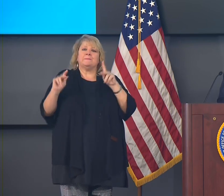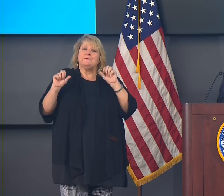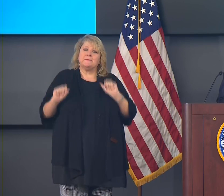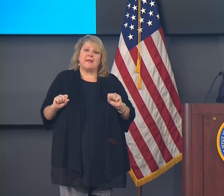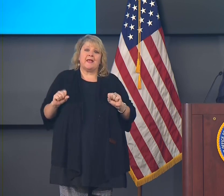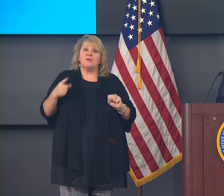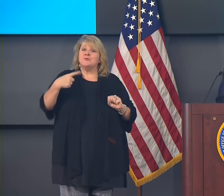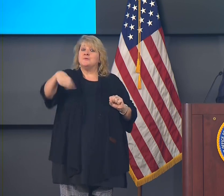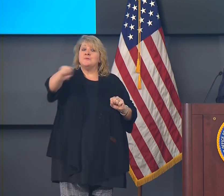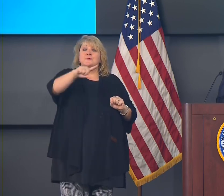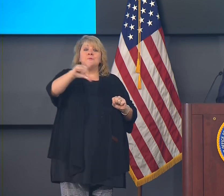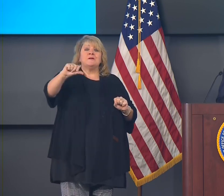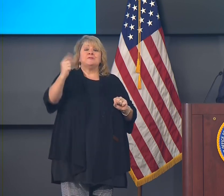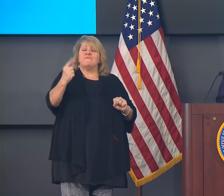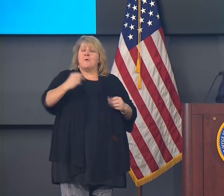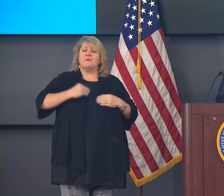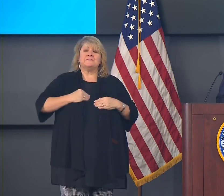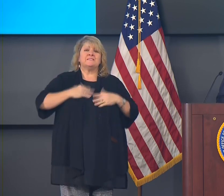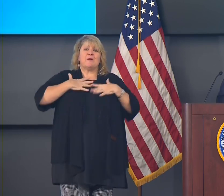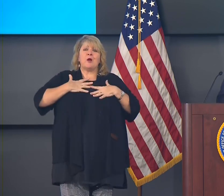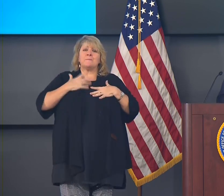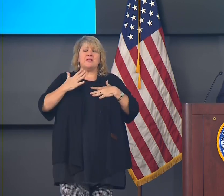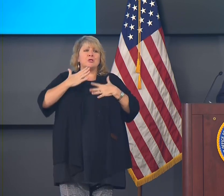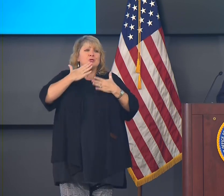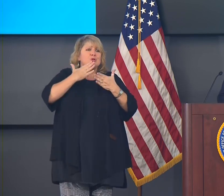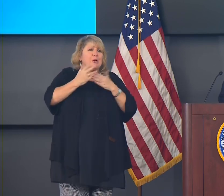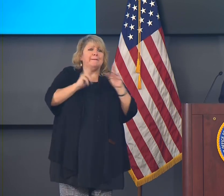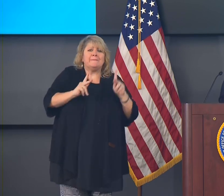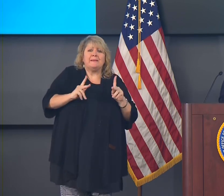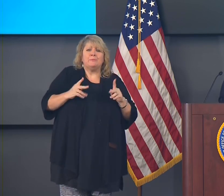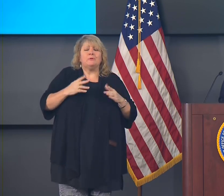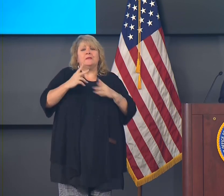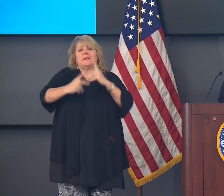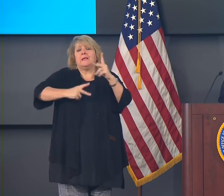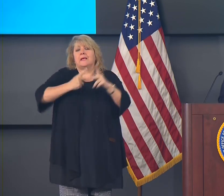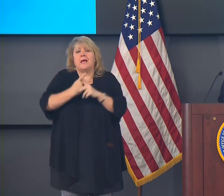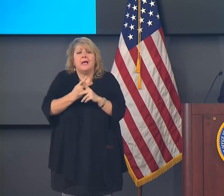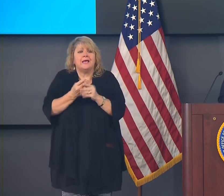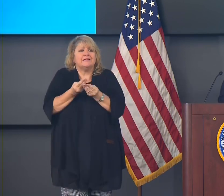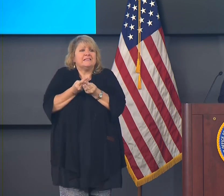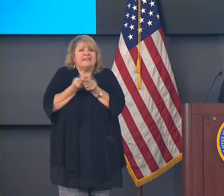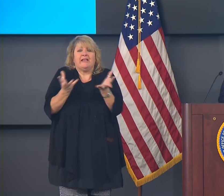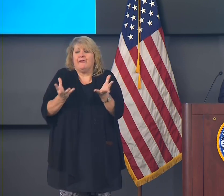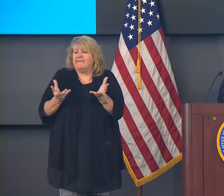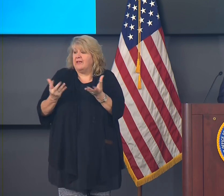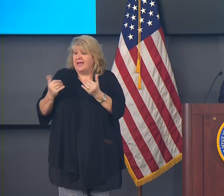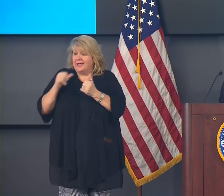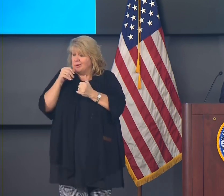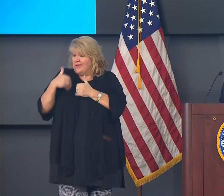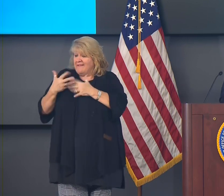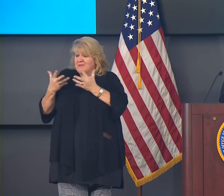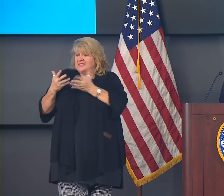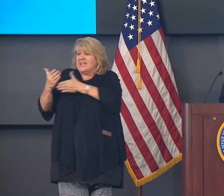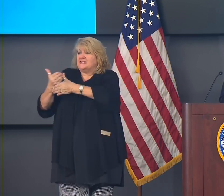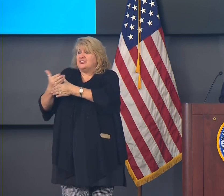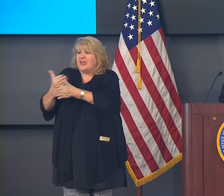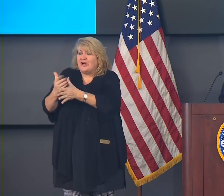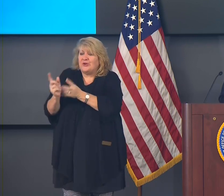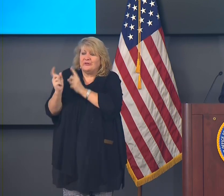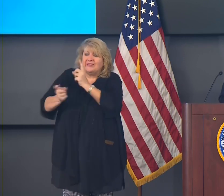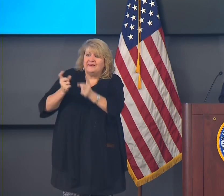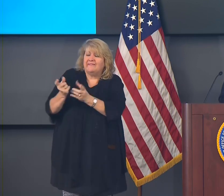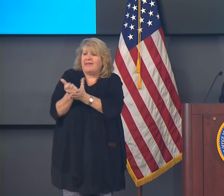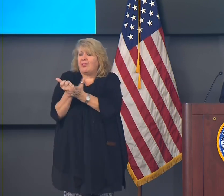have always inspired me by their goodness, their kindness, their generosity. And I believe that they will do it again. So let's work together.